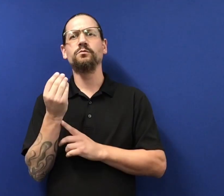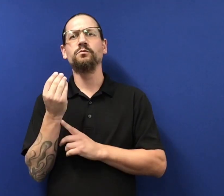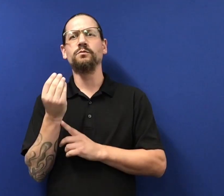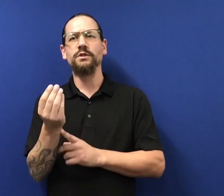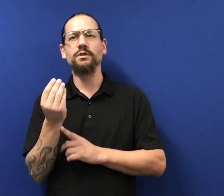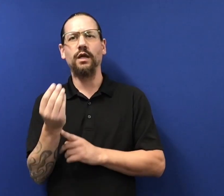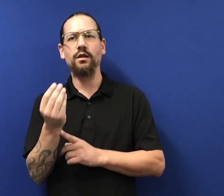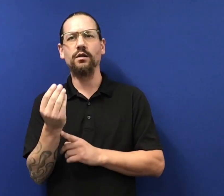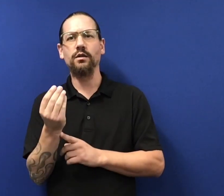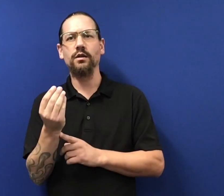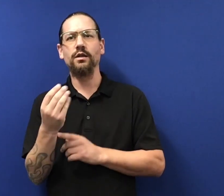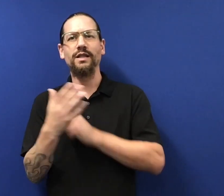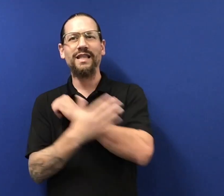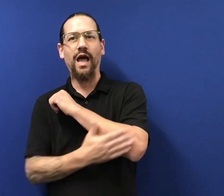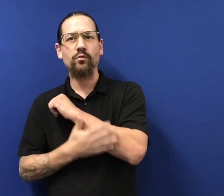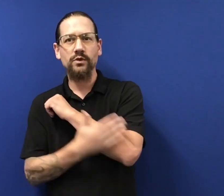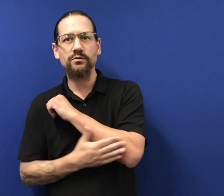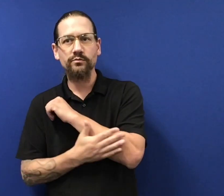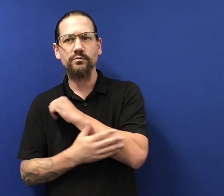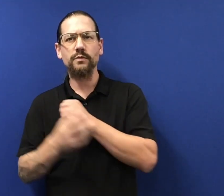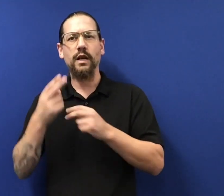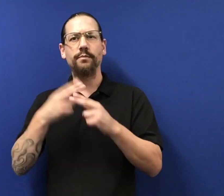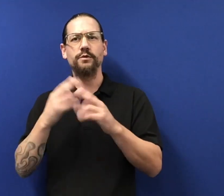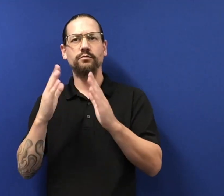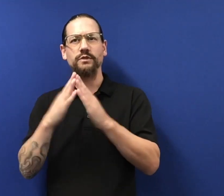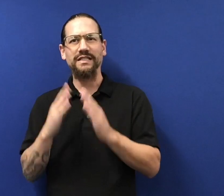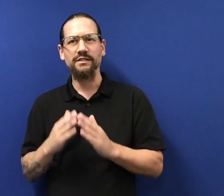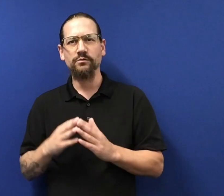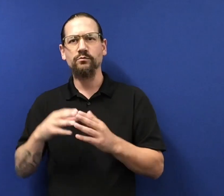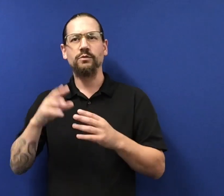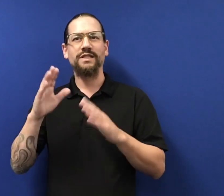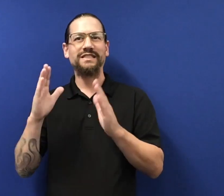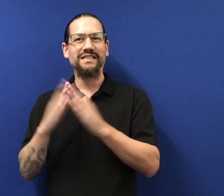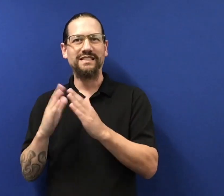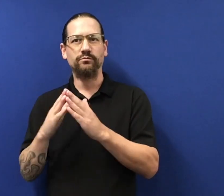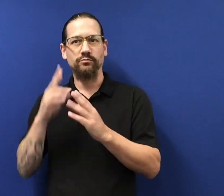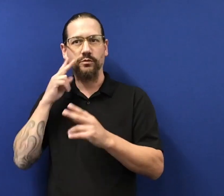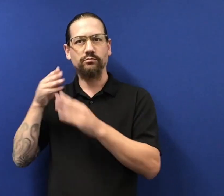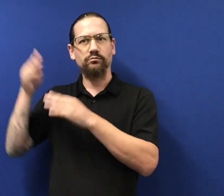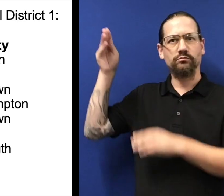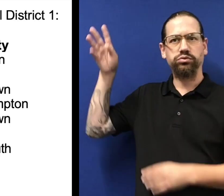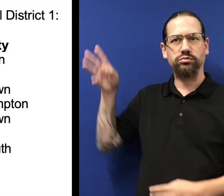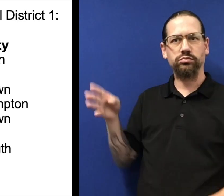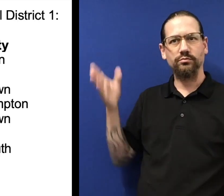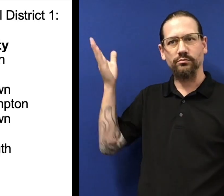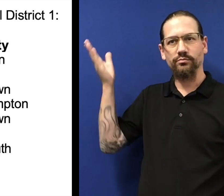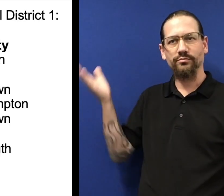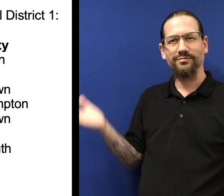you will take notice that Bristol County has the following towns and city.